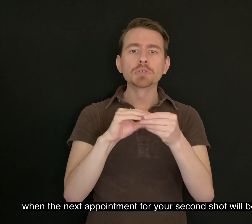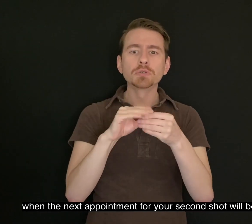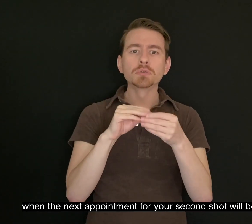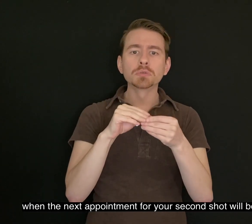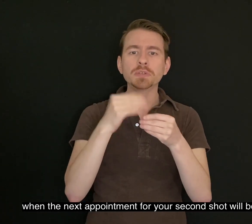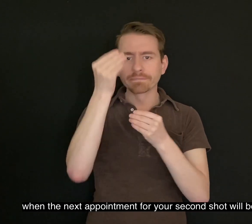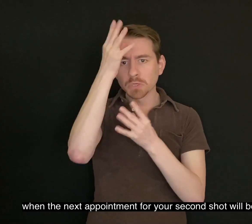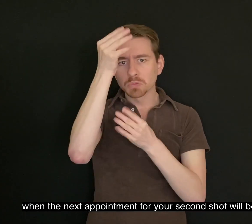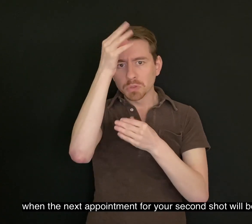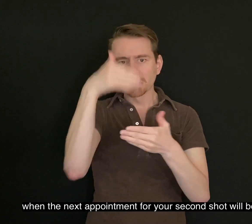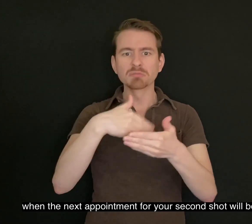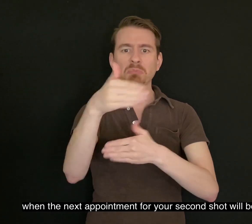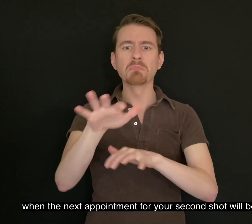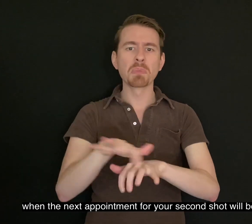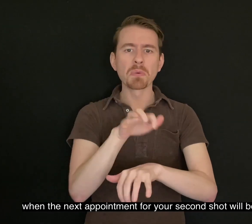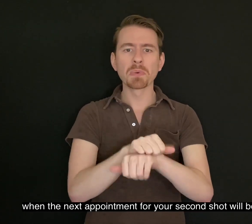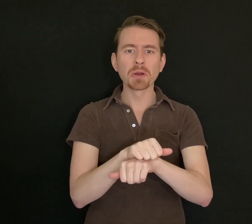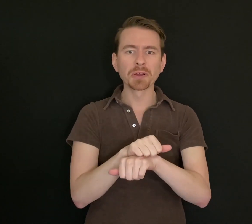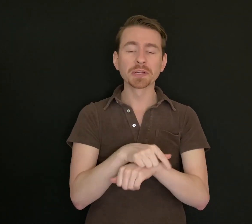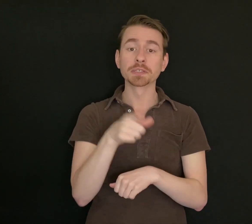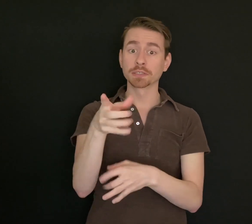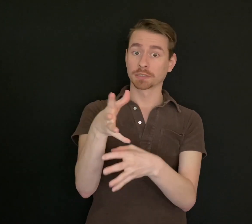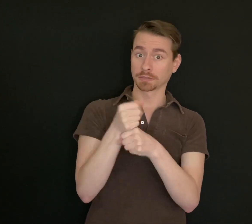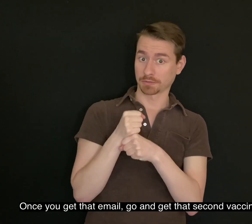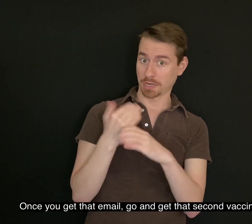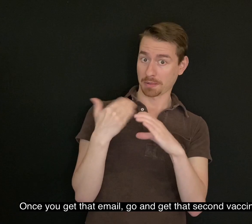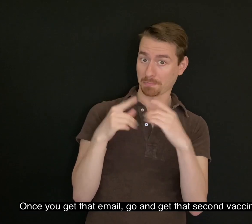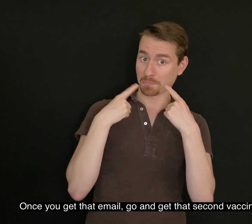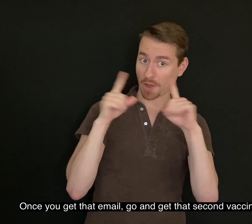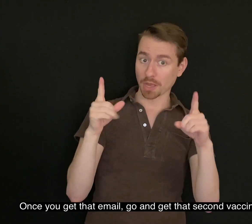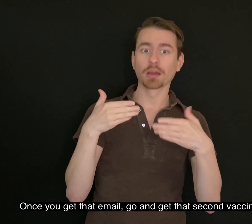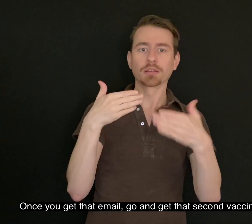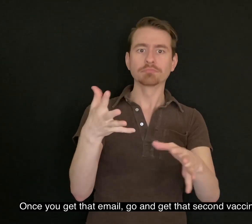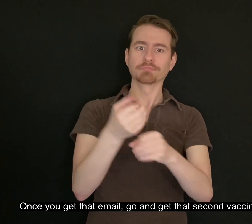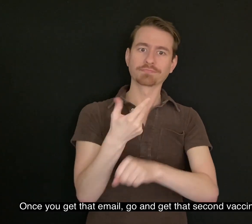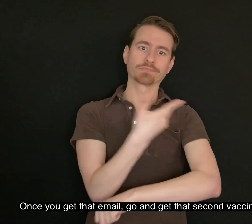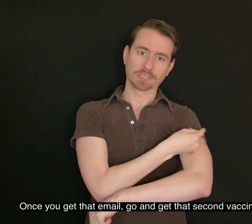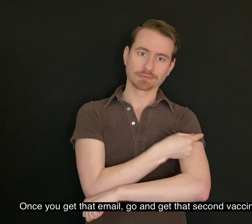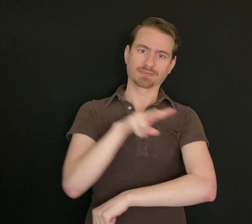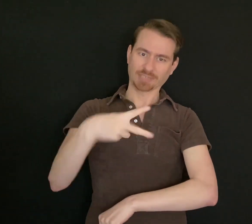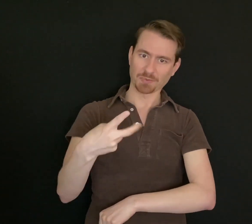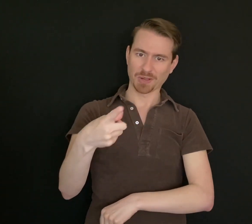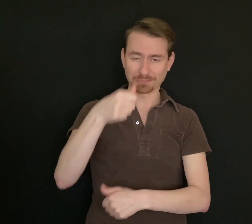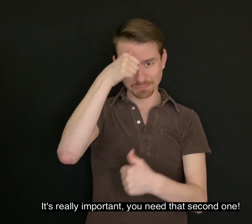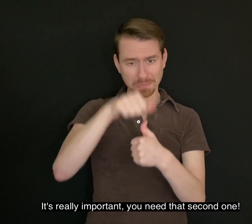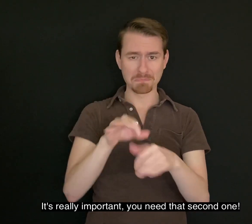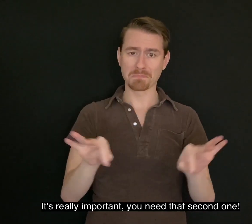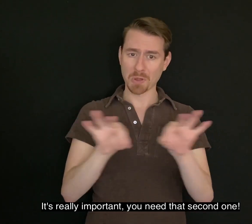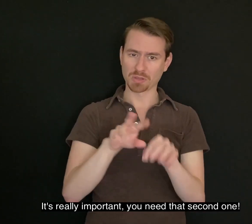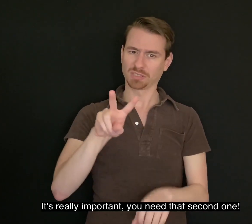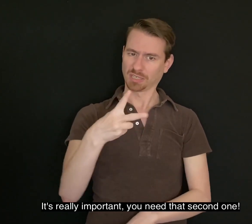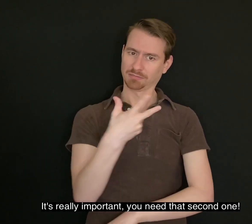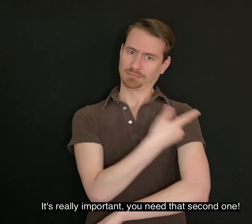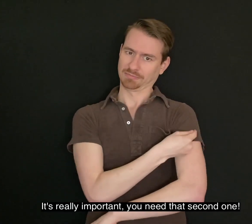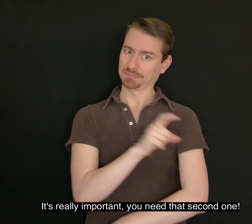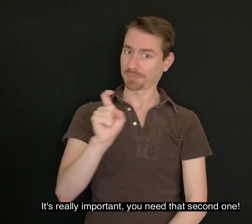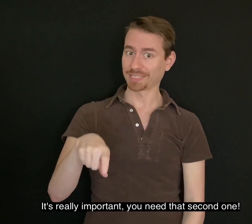appointment for your second shot will be. Once you get that email, go and get that second vaccine. It's really important. You need that second one.